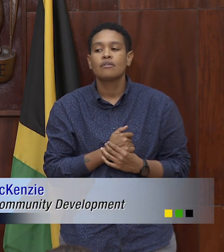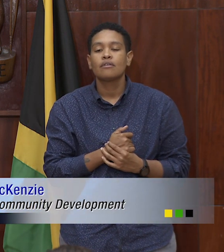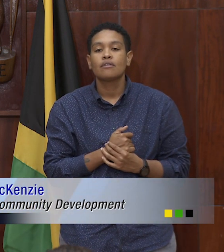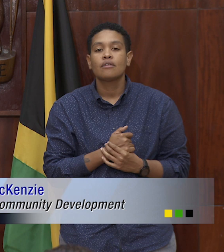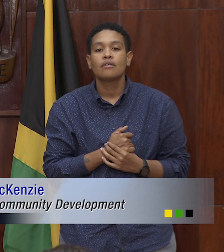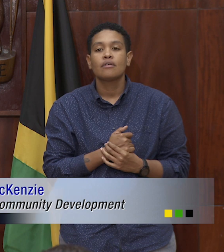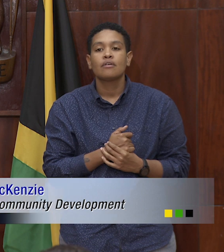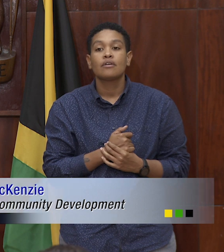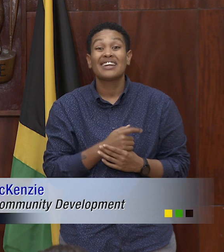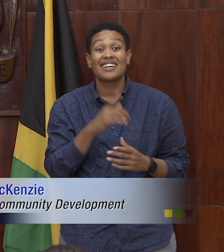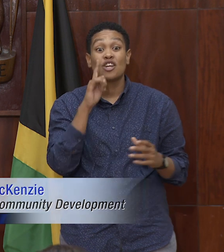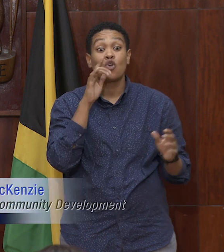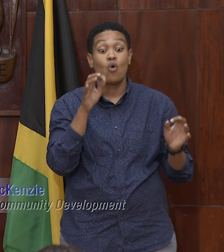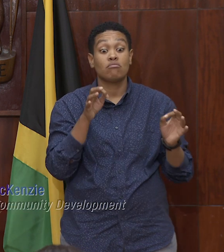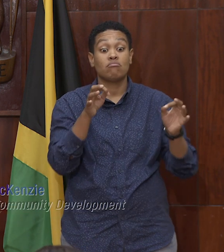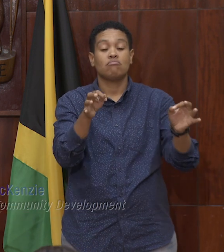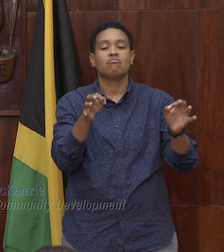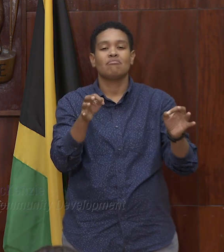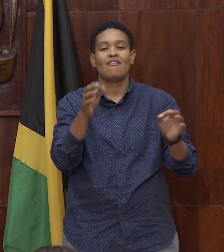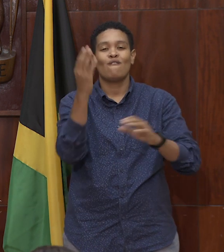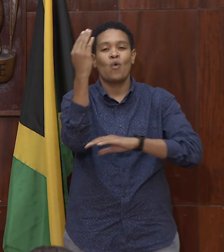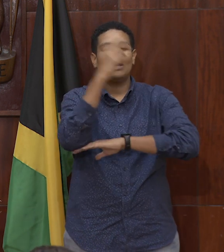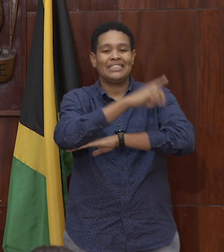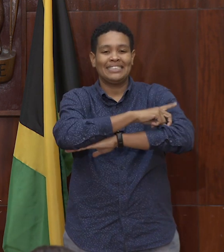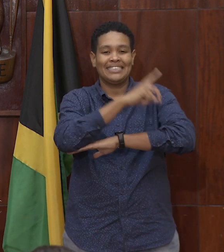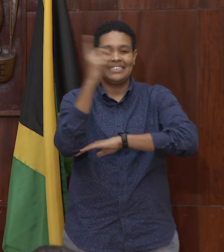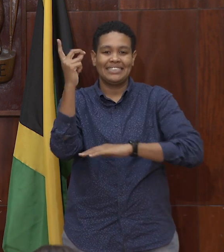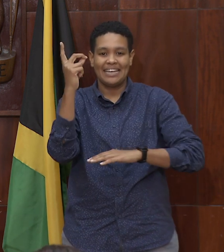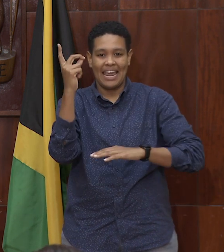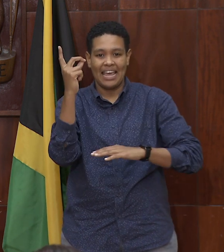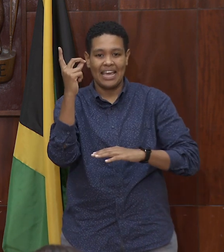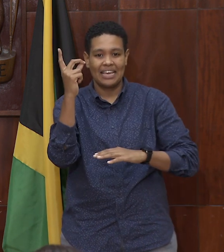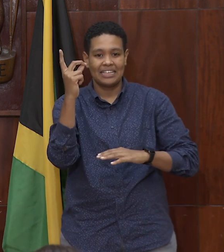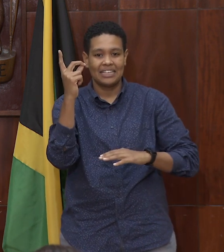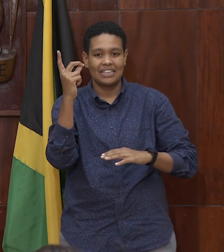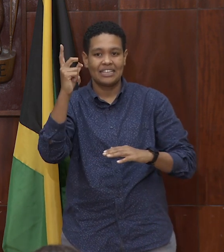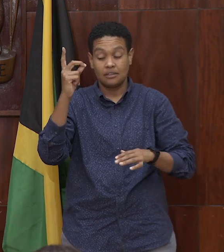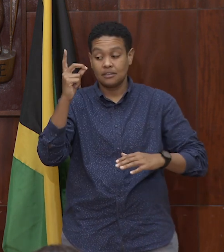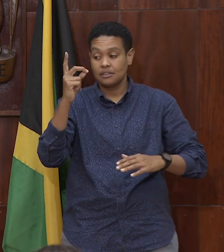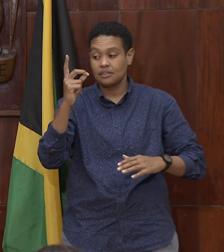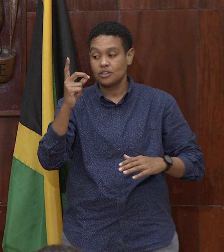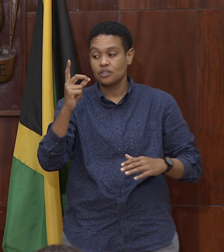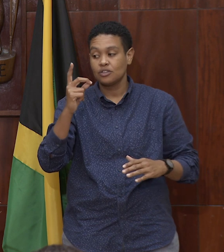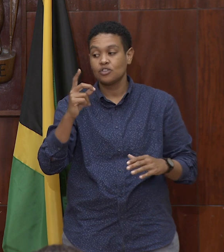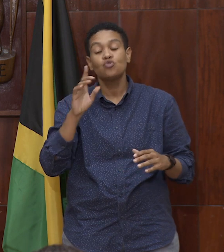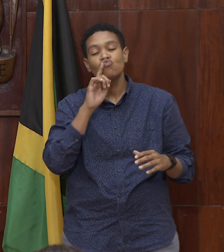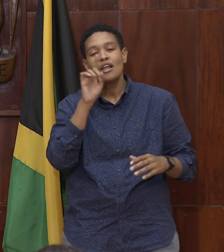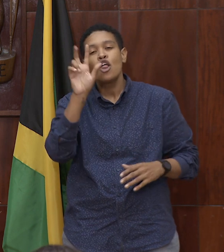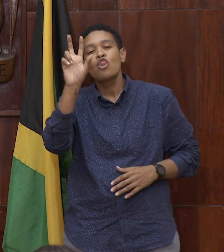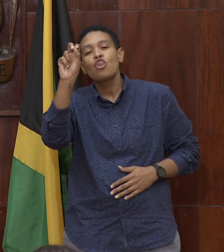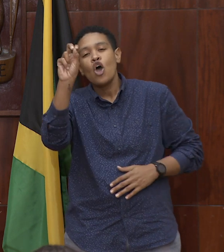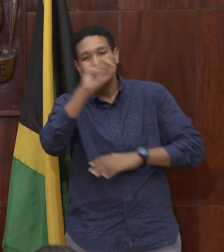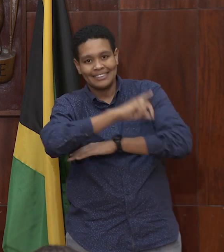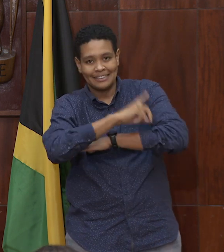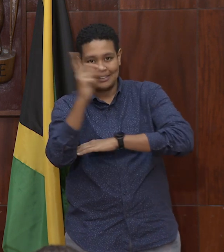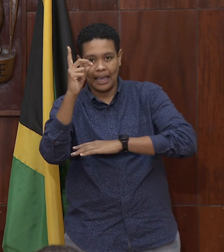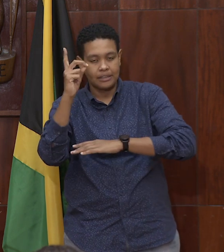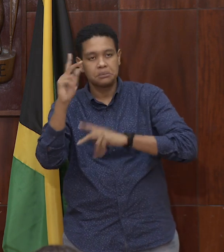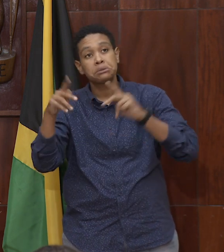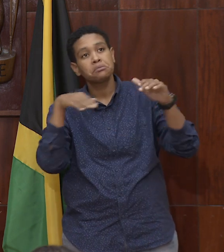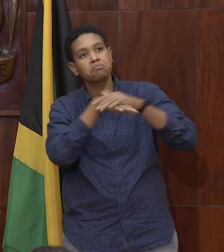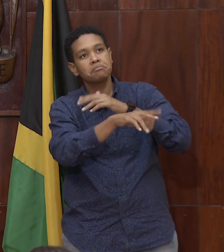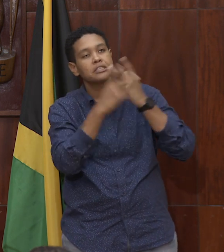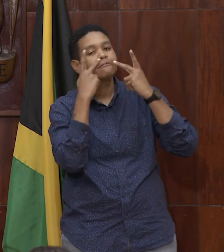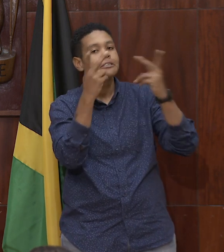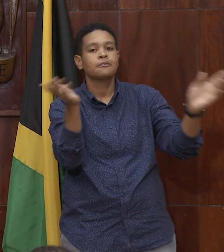date, which was 14 days to now 30 days and the